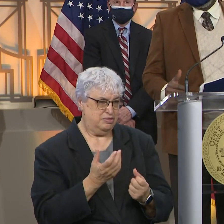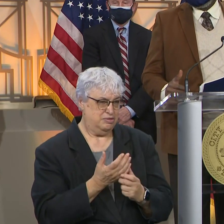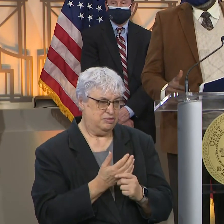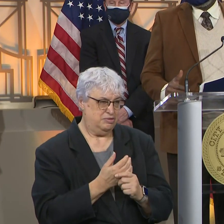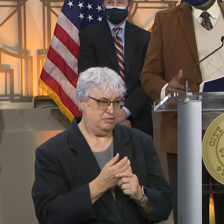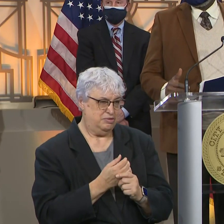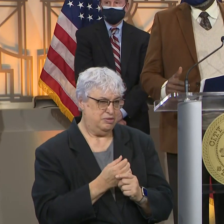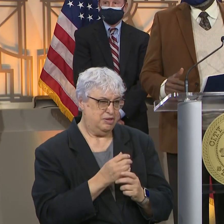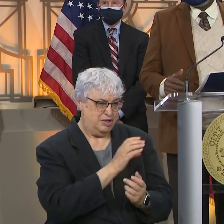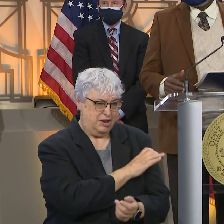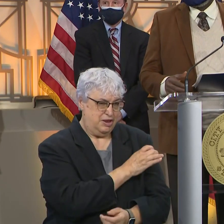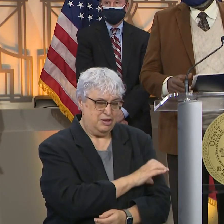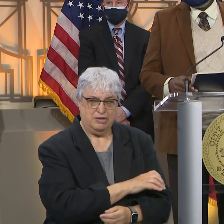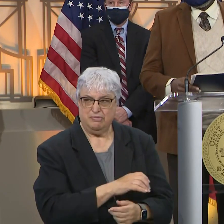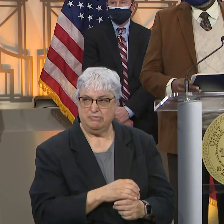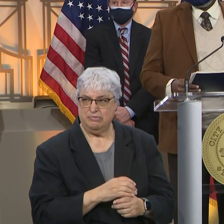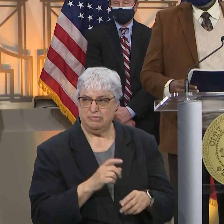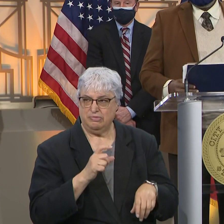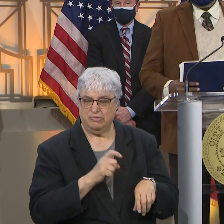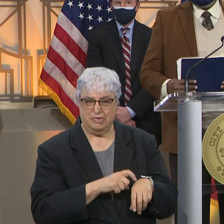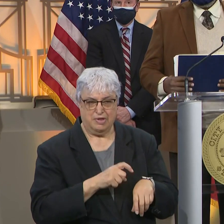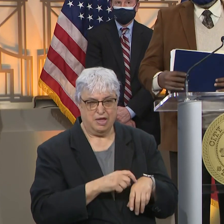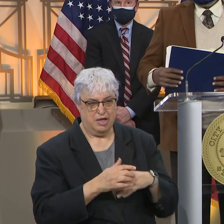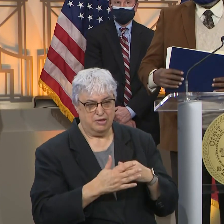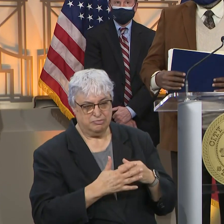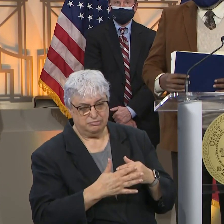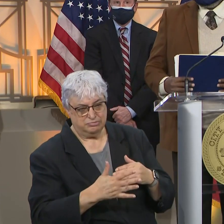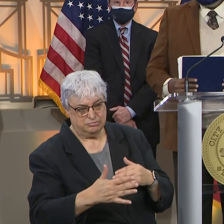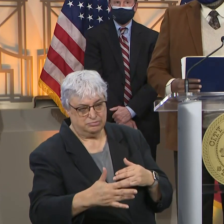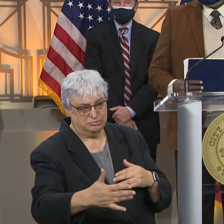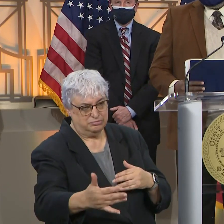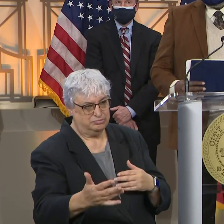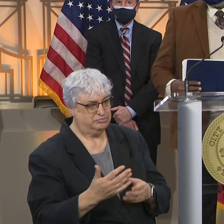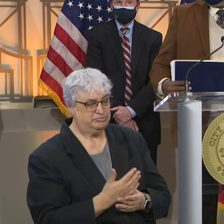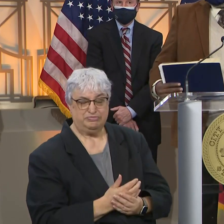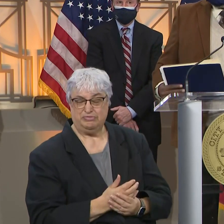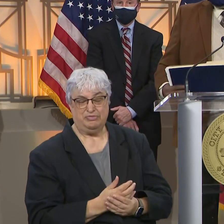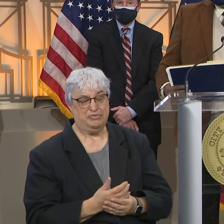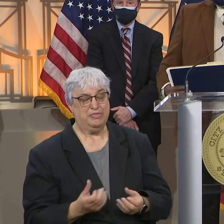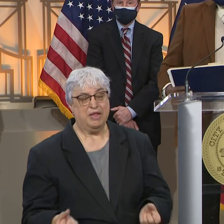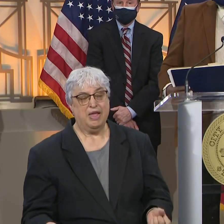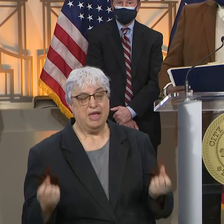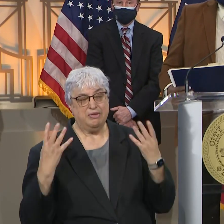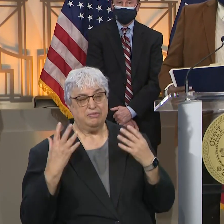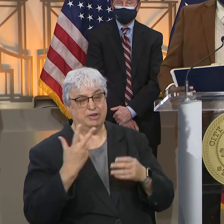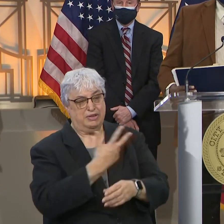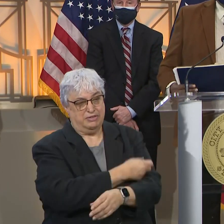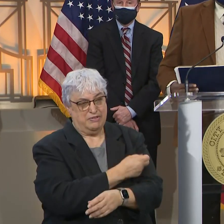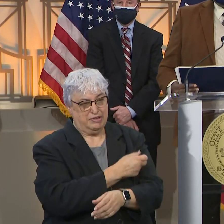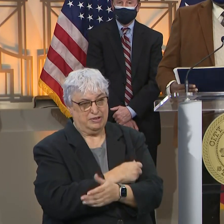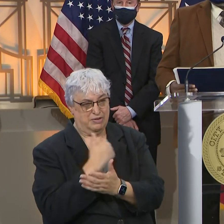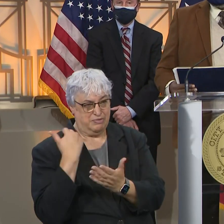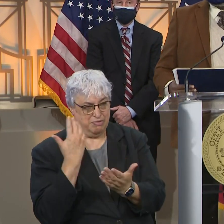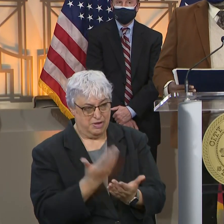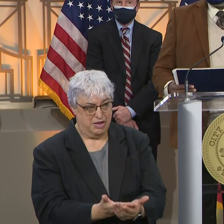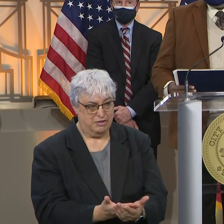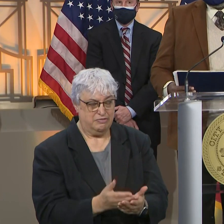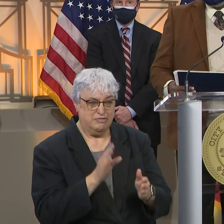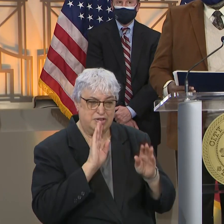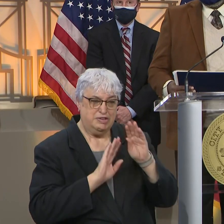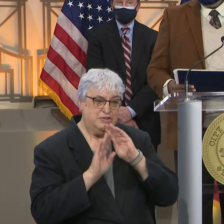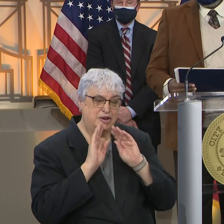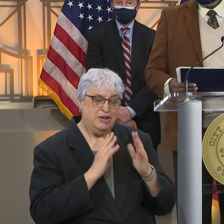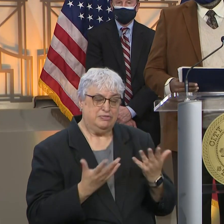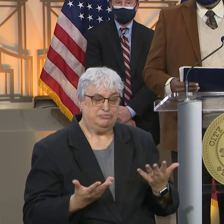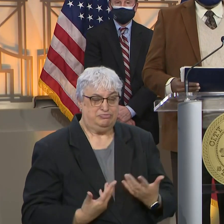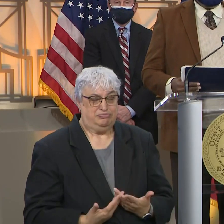health center. Is there a timeline on that? The timeline is related to the vaccine availability. I think everybody's really frustrated with